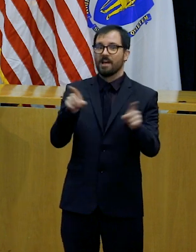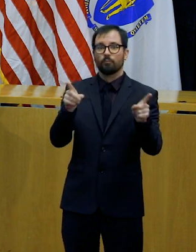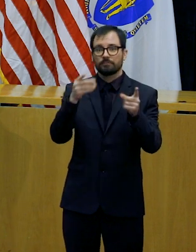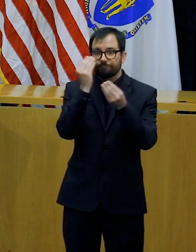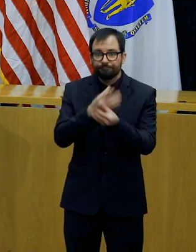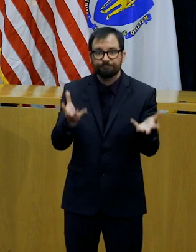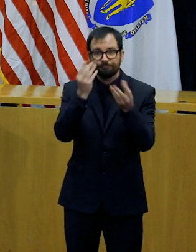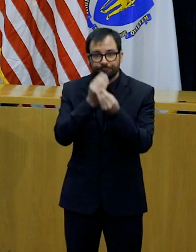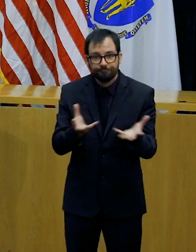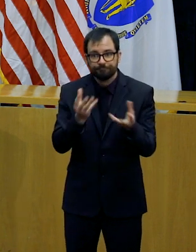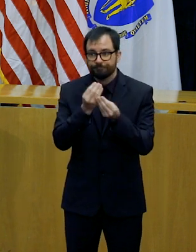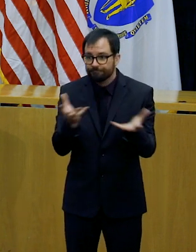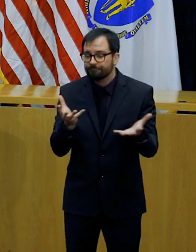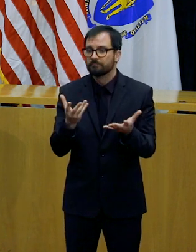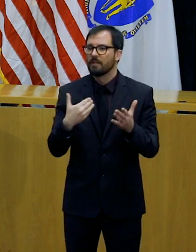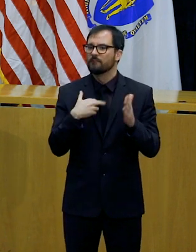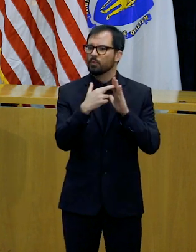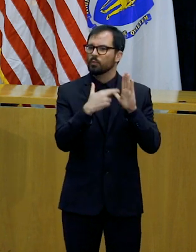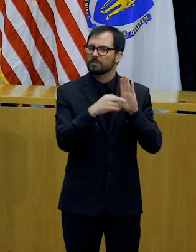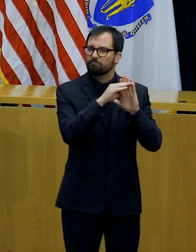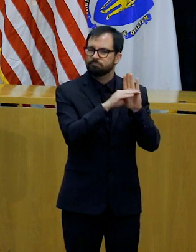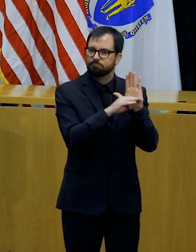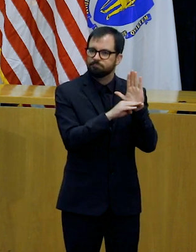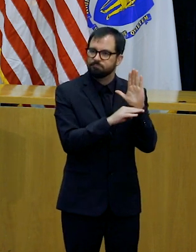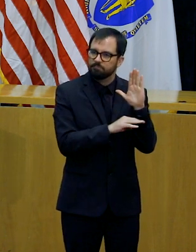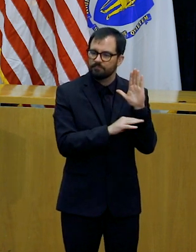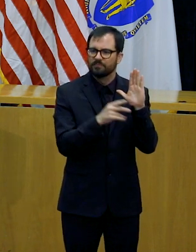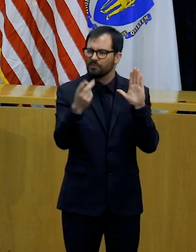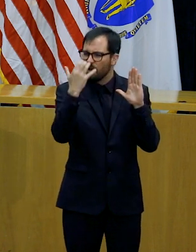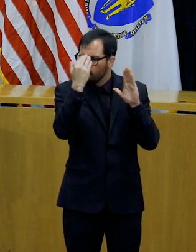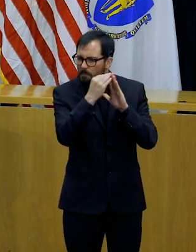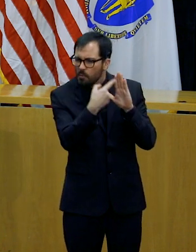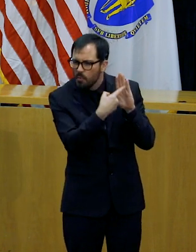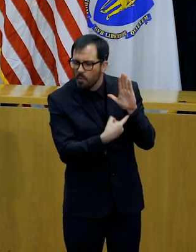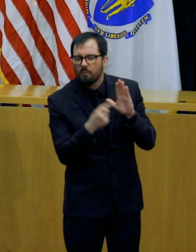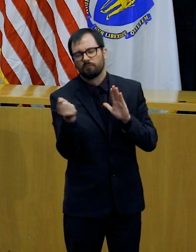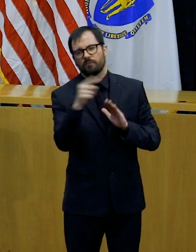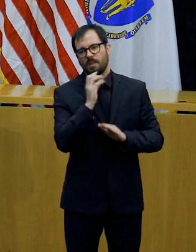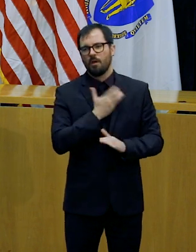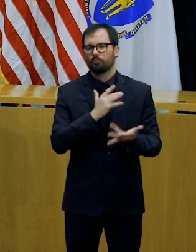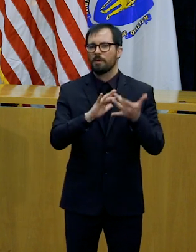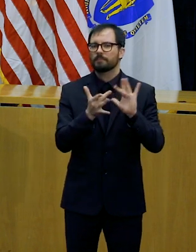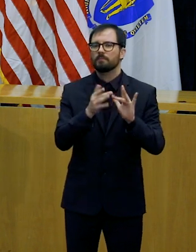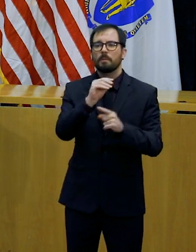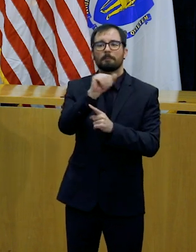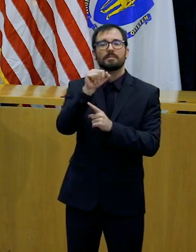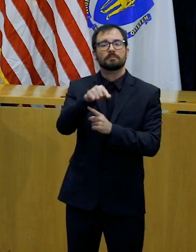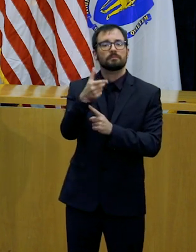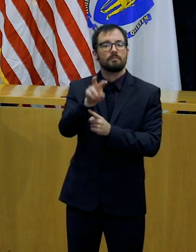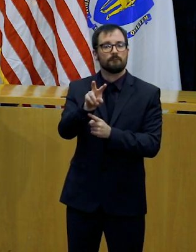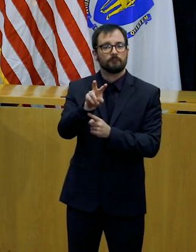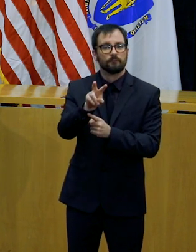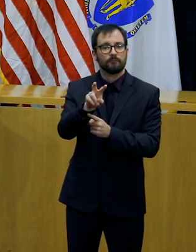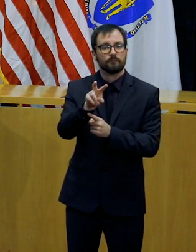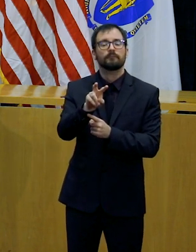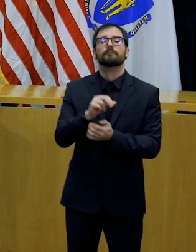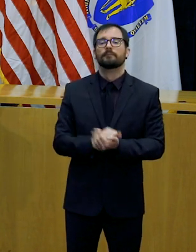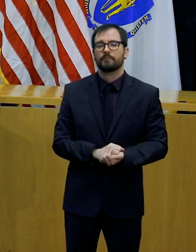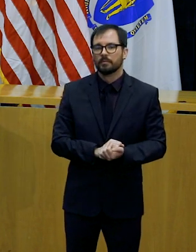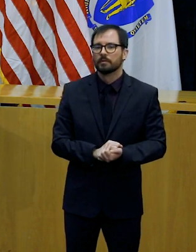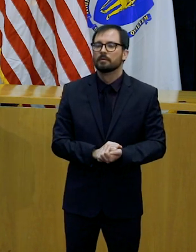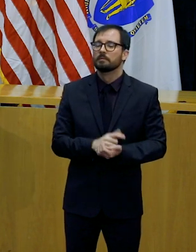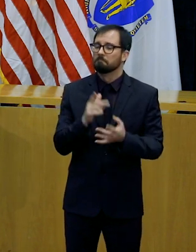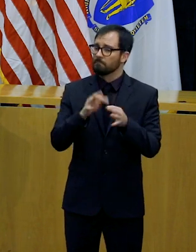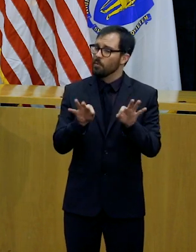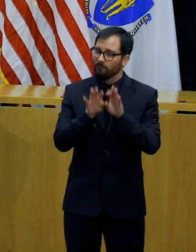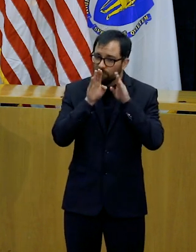guidance to our residents on ways to reduce the spread of COVID-19 and keep their families and communities healthy. The DPH advisory